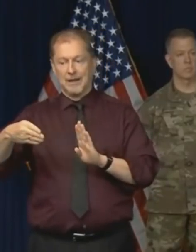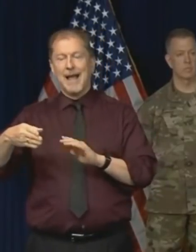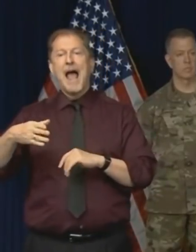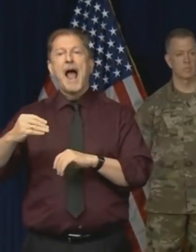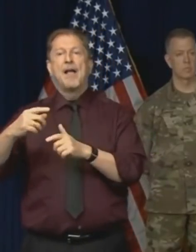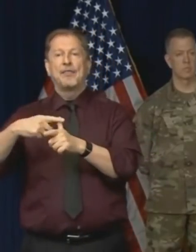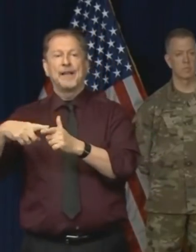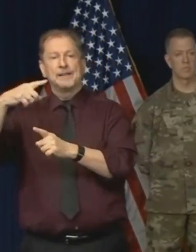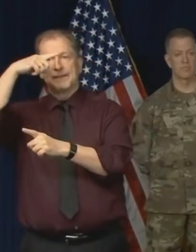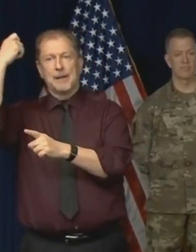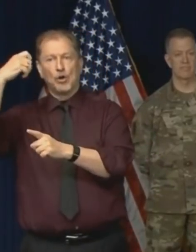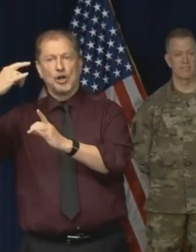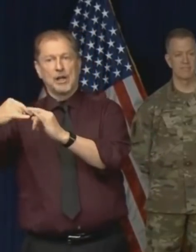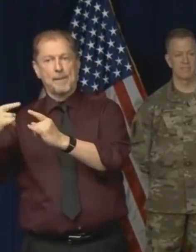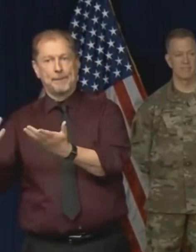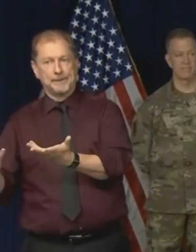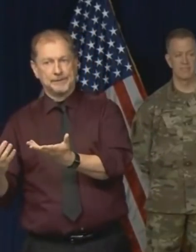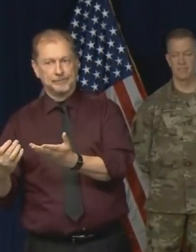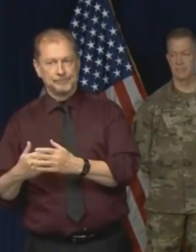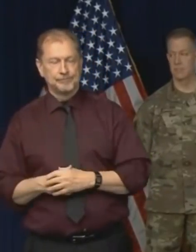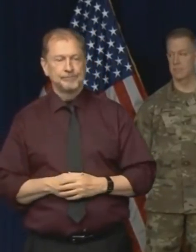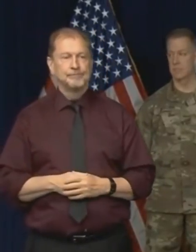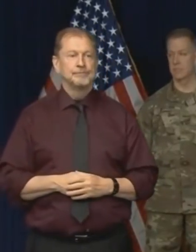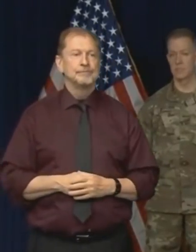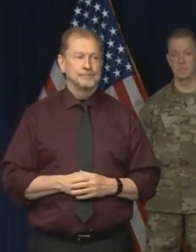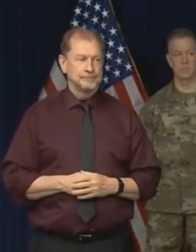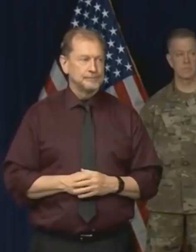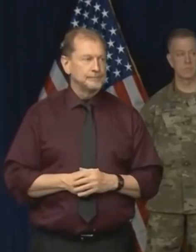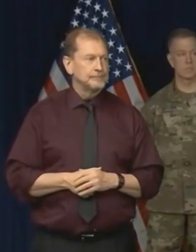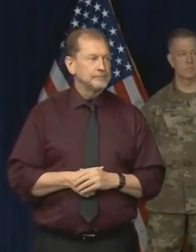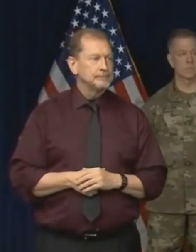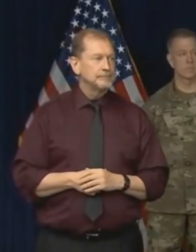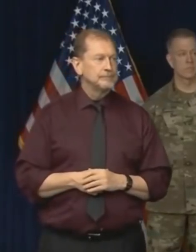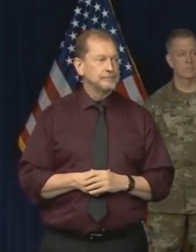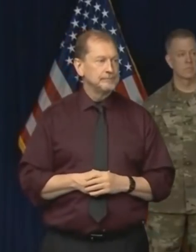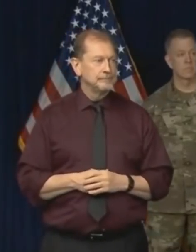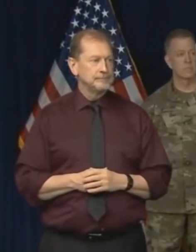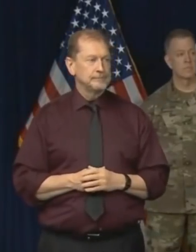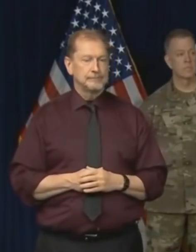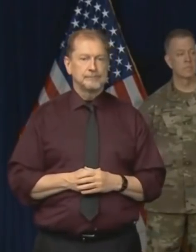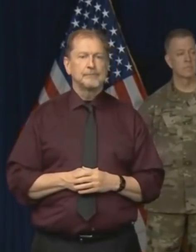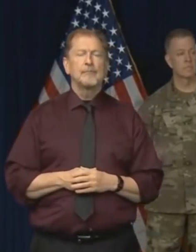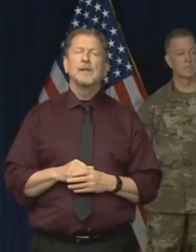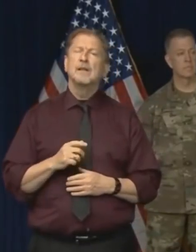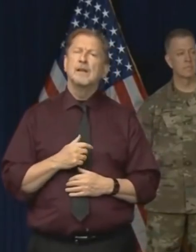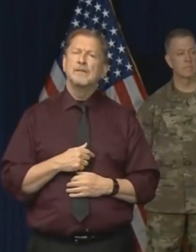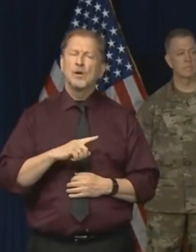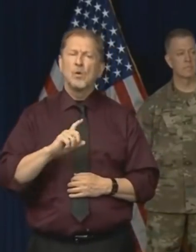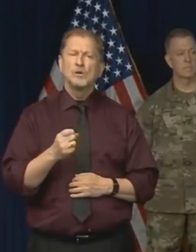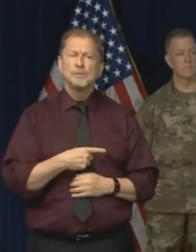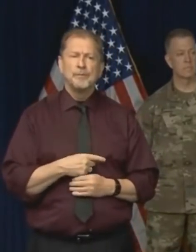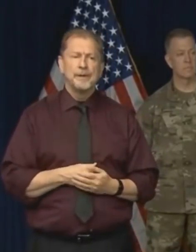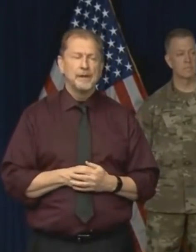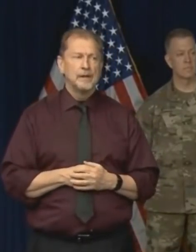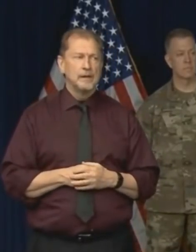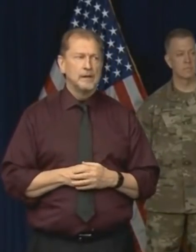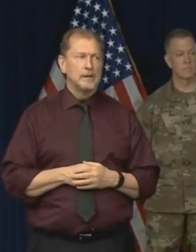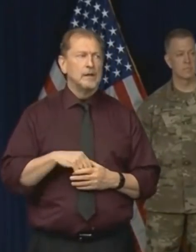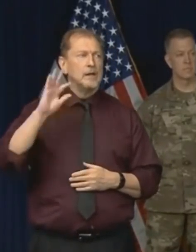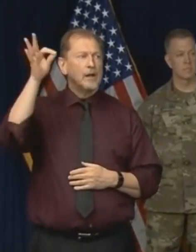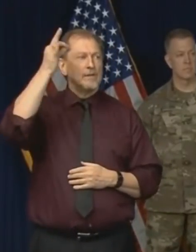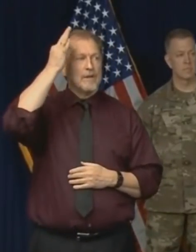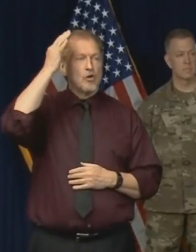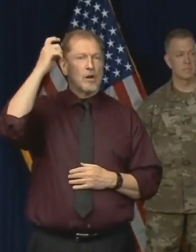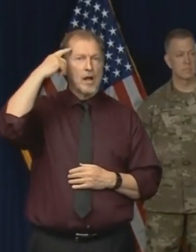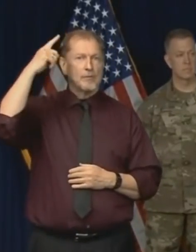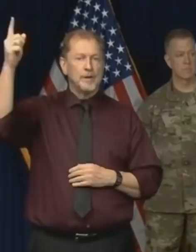Okay, thank you. Those are mine. Thank you. Okay, thank you, Marianne. Any others? Yeah, sorry. To that point, the federal government has released some of their